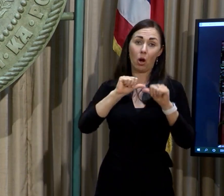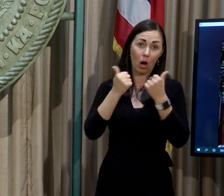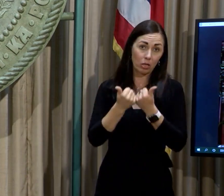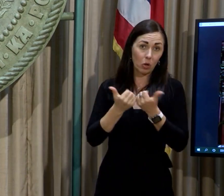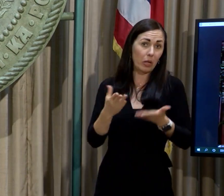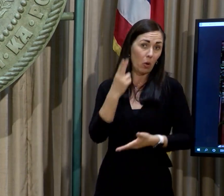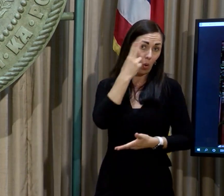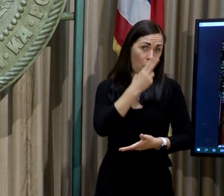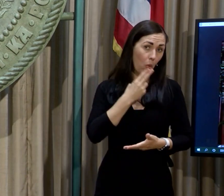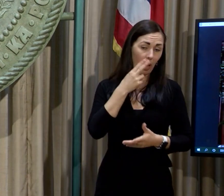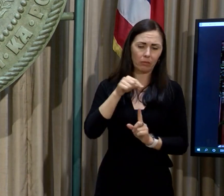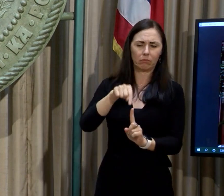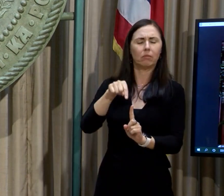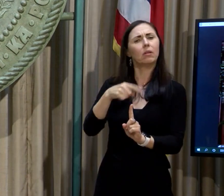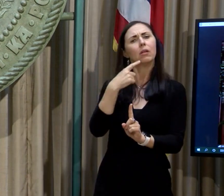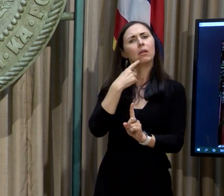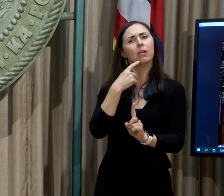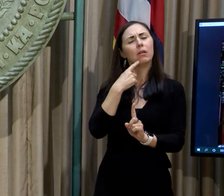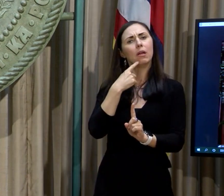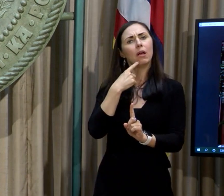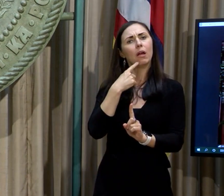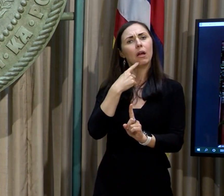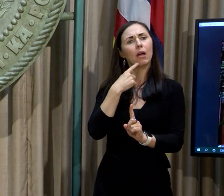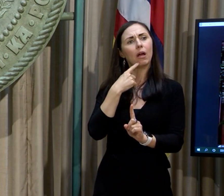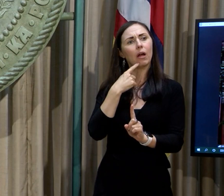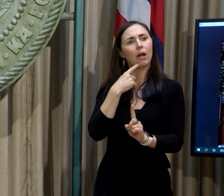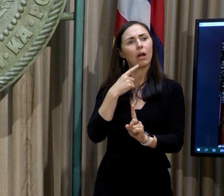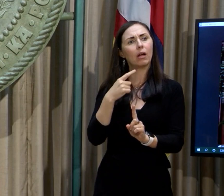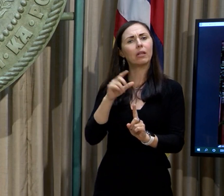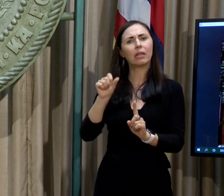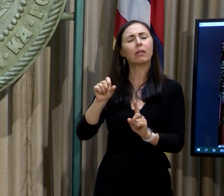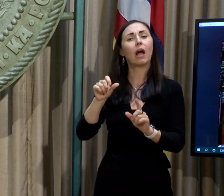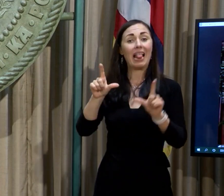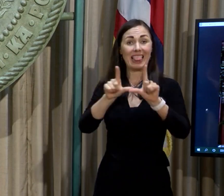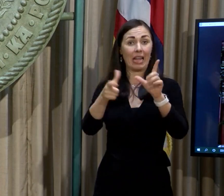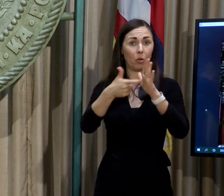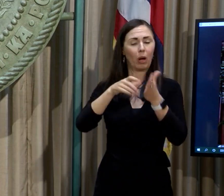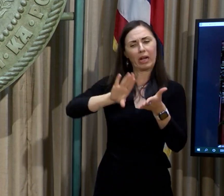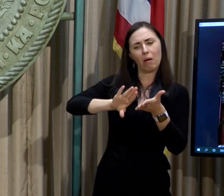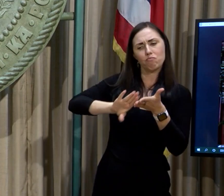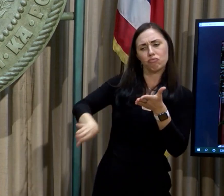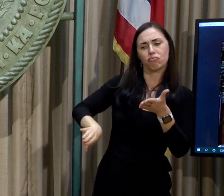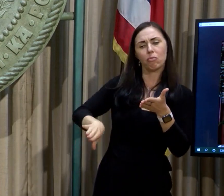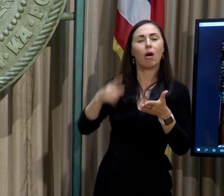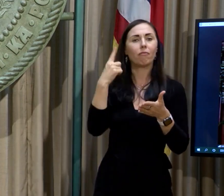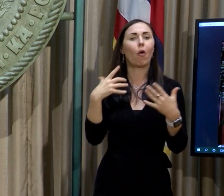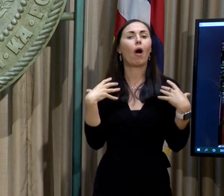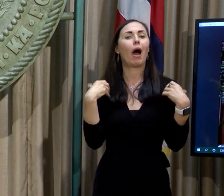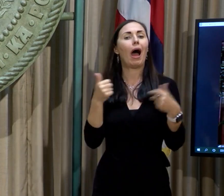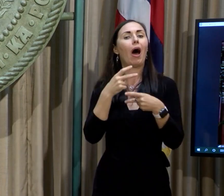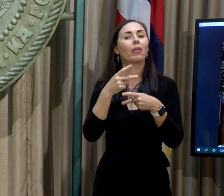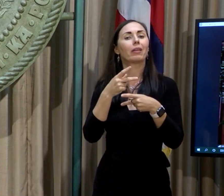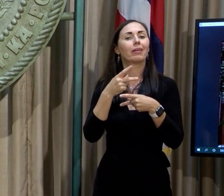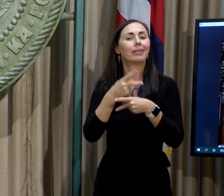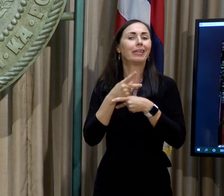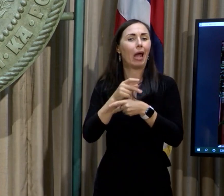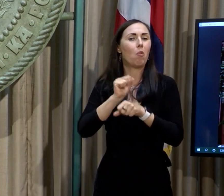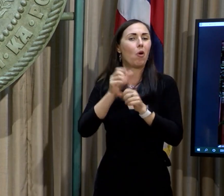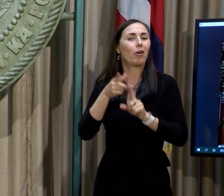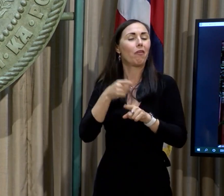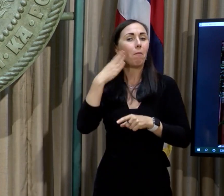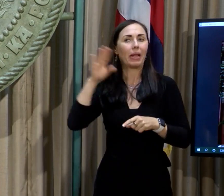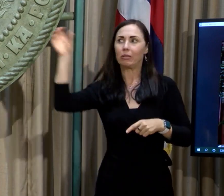talked about being able to waive licensing requirements so we can get healthcare workers from the mainland here.